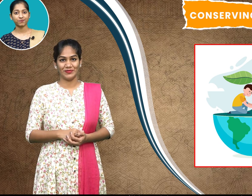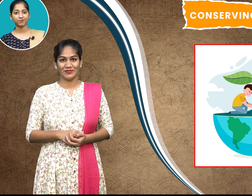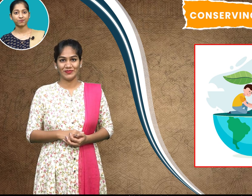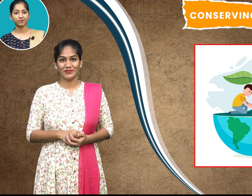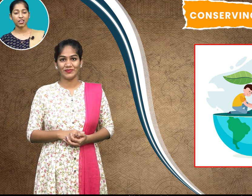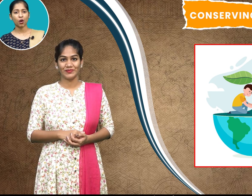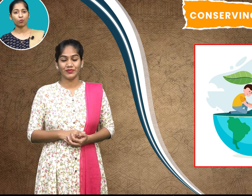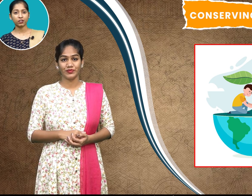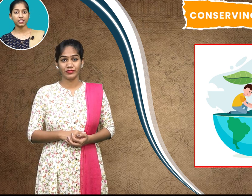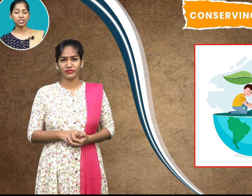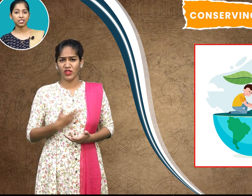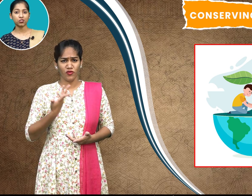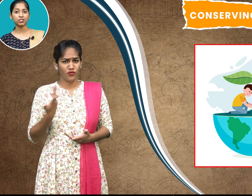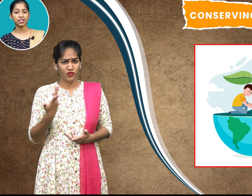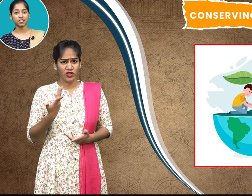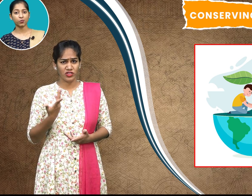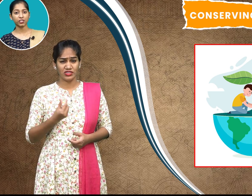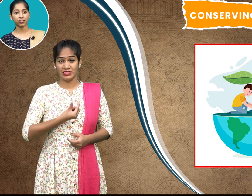what is resource conservation